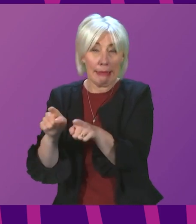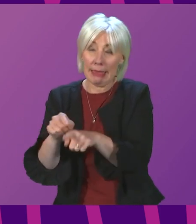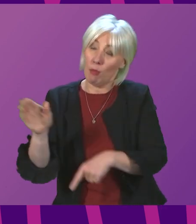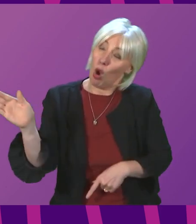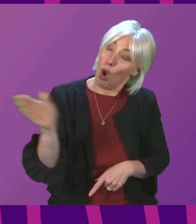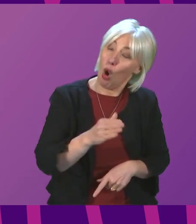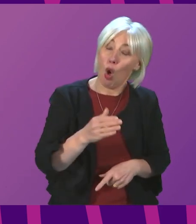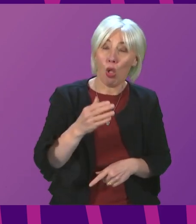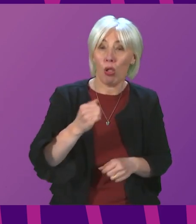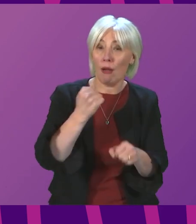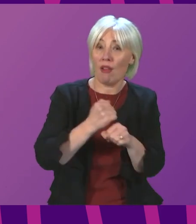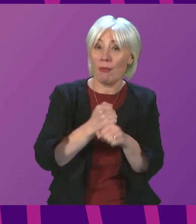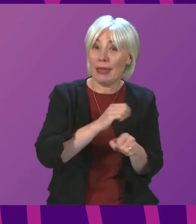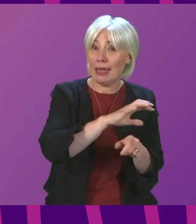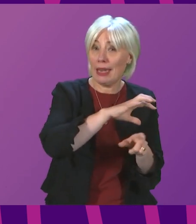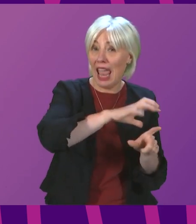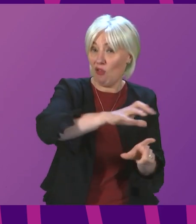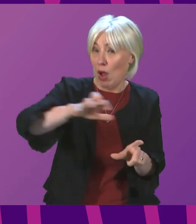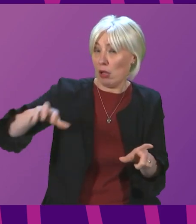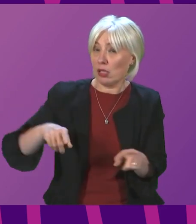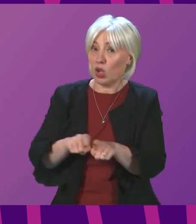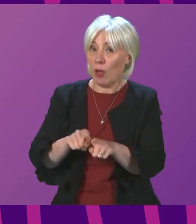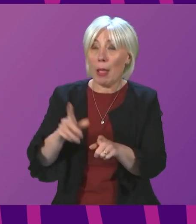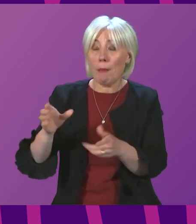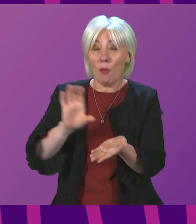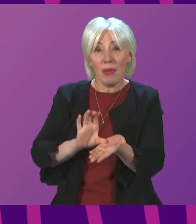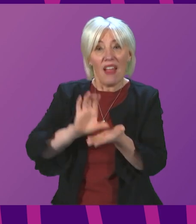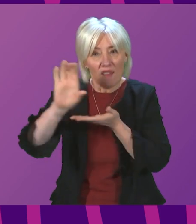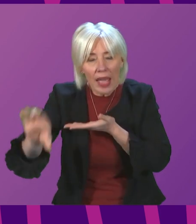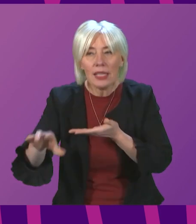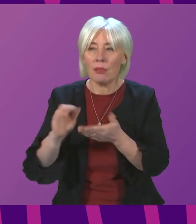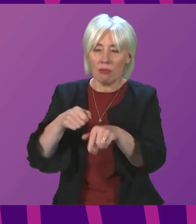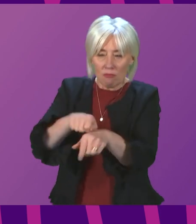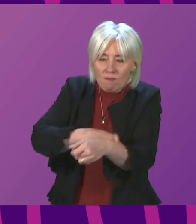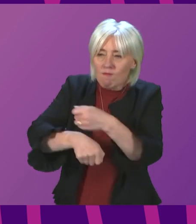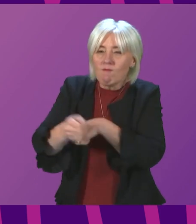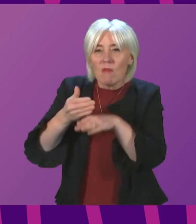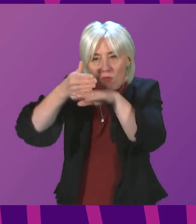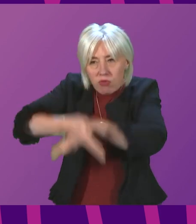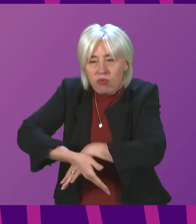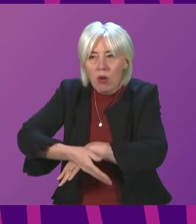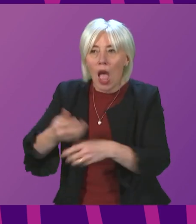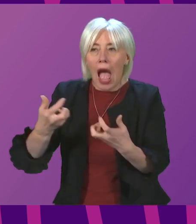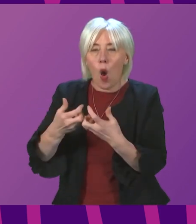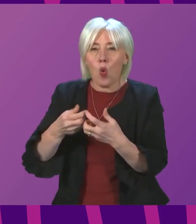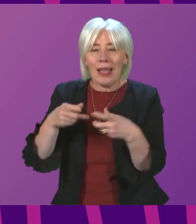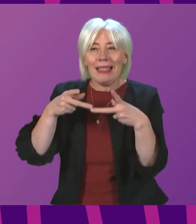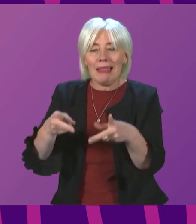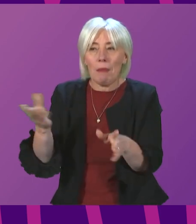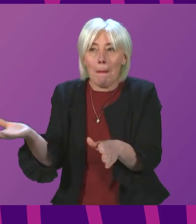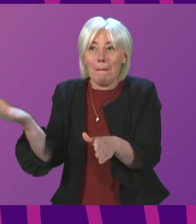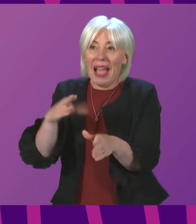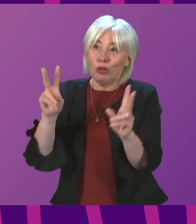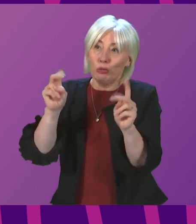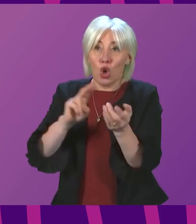government responsibilities, but investment has been made and action has been taken to get those services back to a normal operating basis as